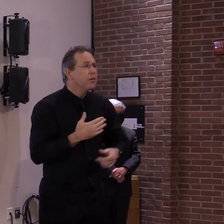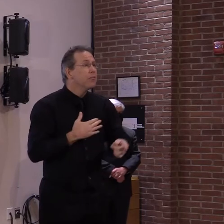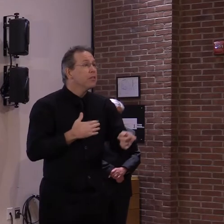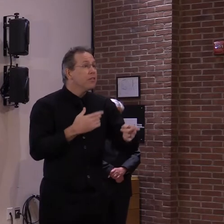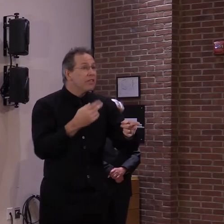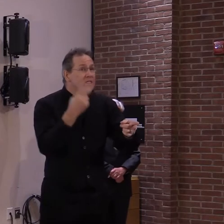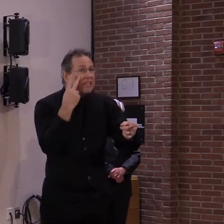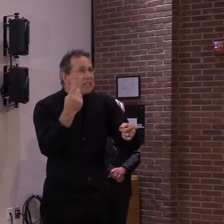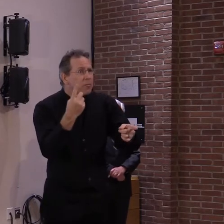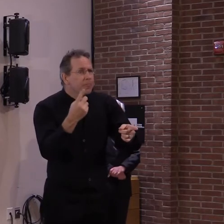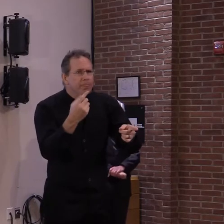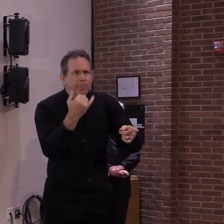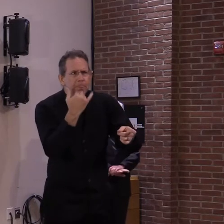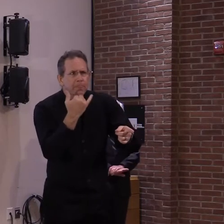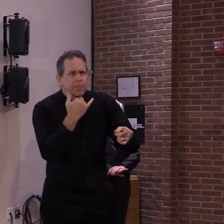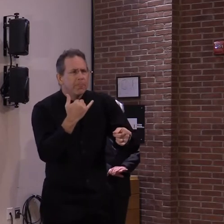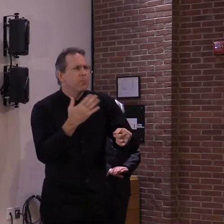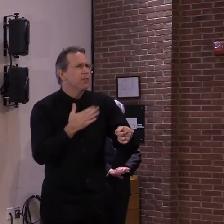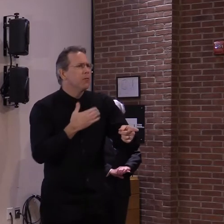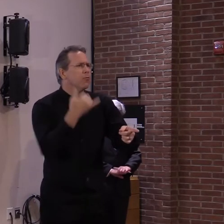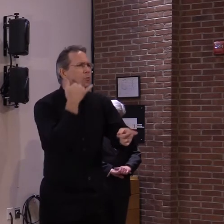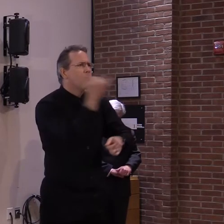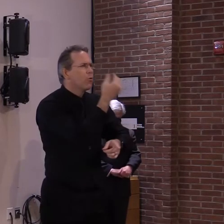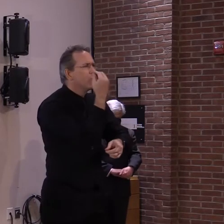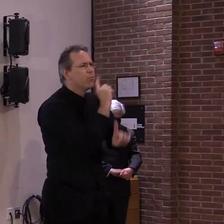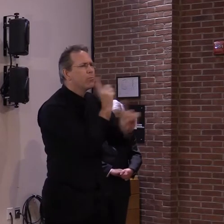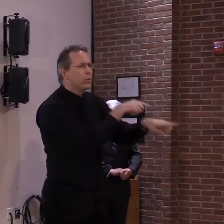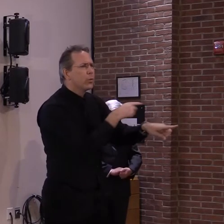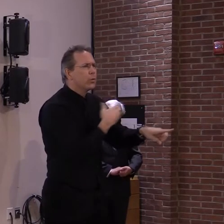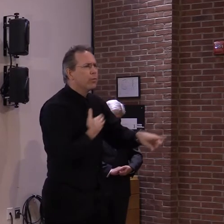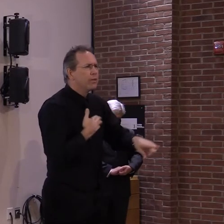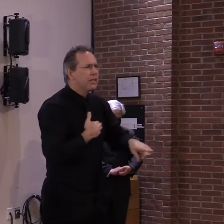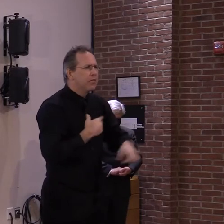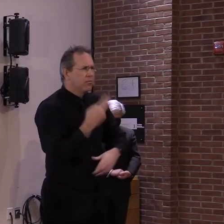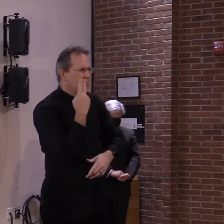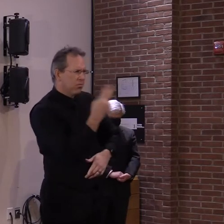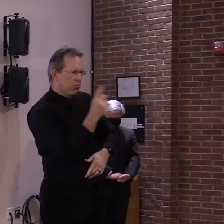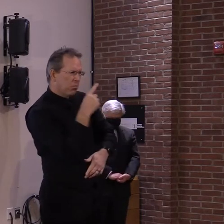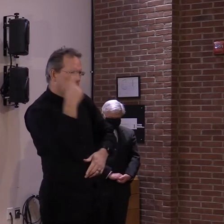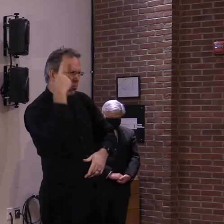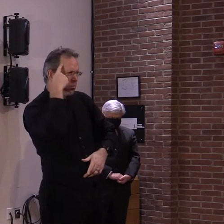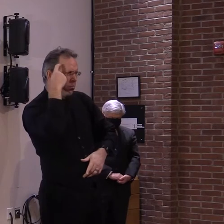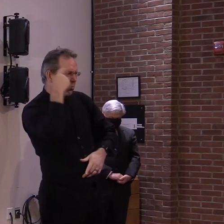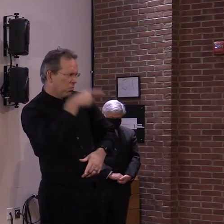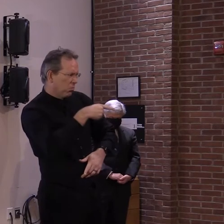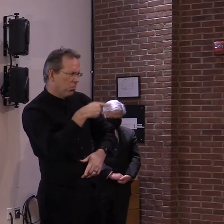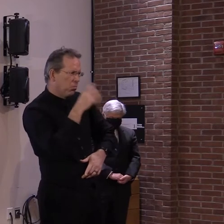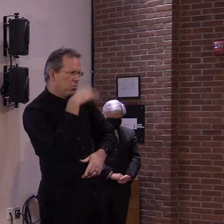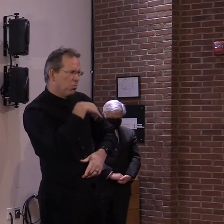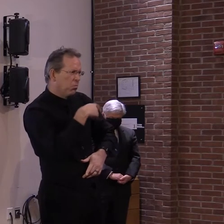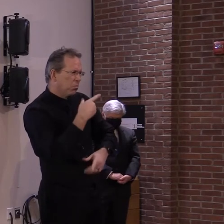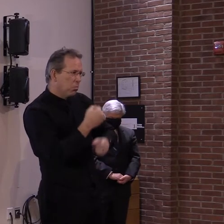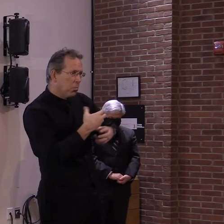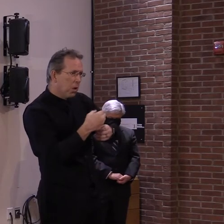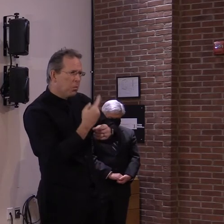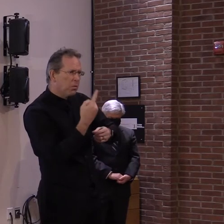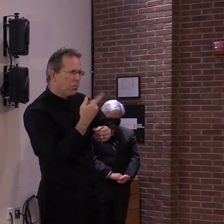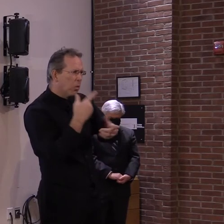If you see anything that looks like a threat or looks like it's off, um, please let your local law enforcement know or hit our tip line. Um,